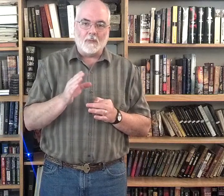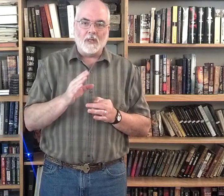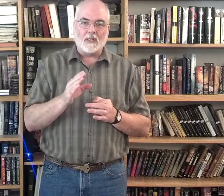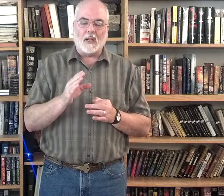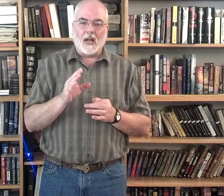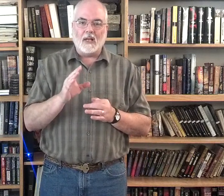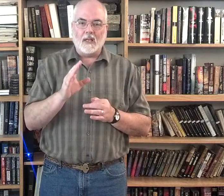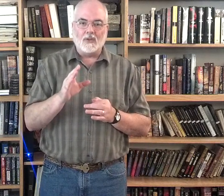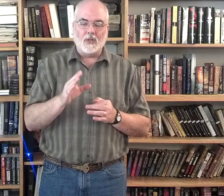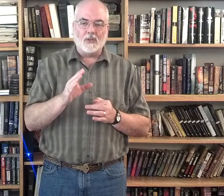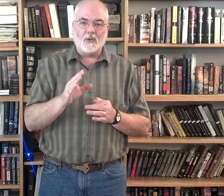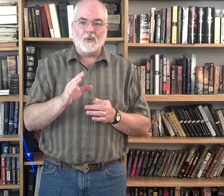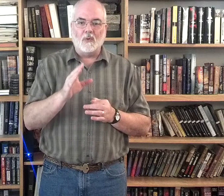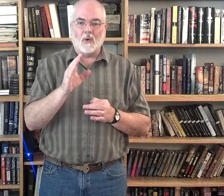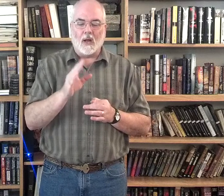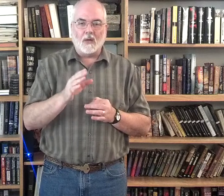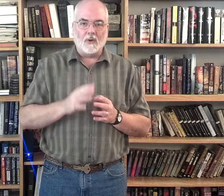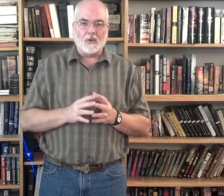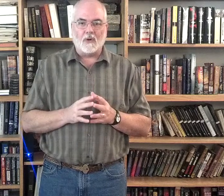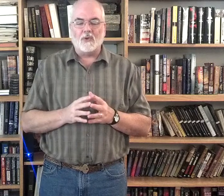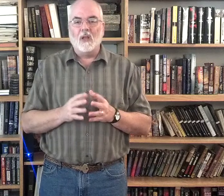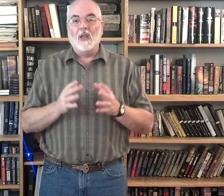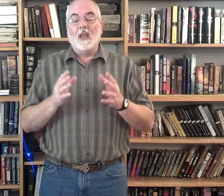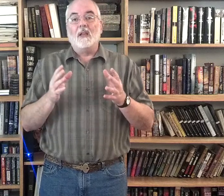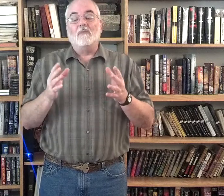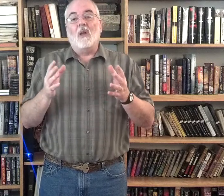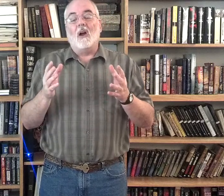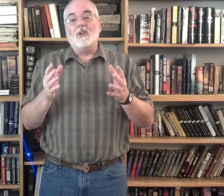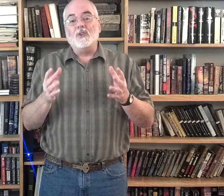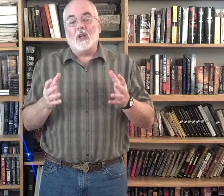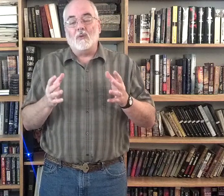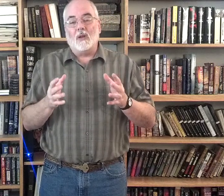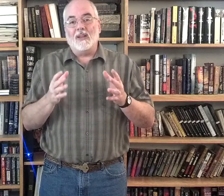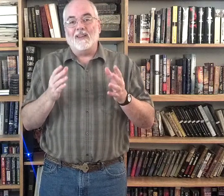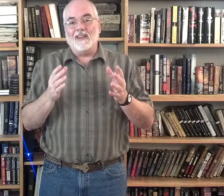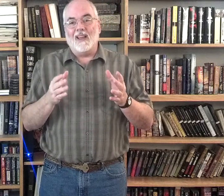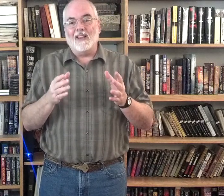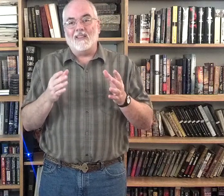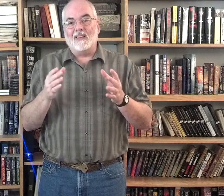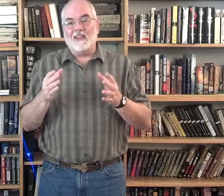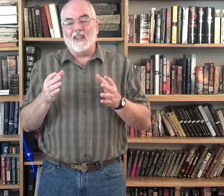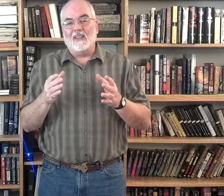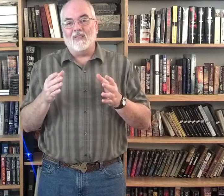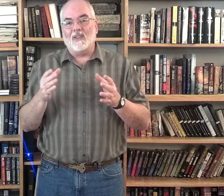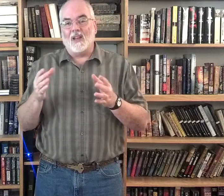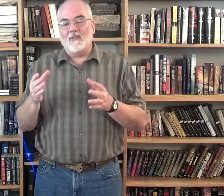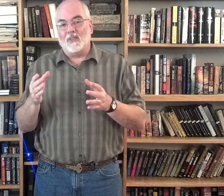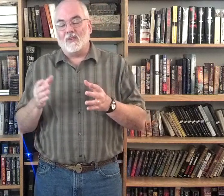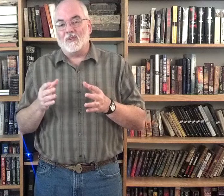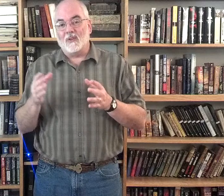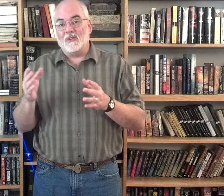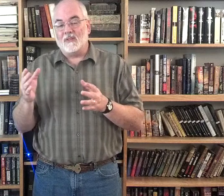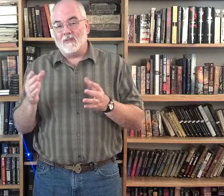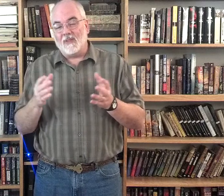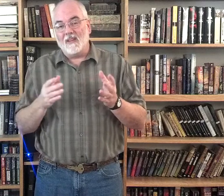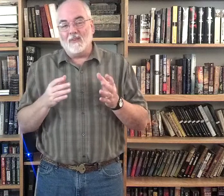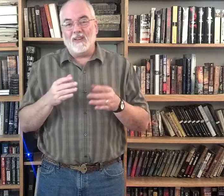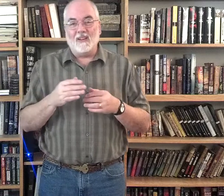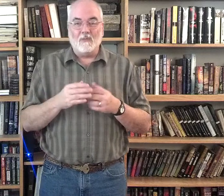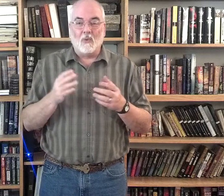that I teach this to, or I go to church, are generally ninth, tenth, eleventh, even more